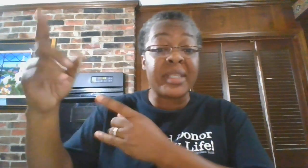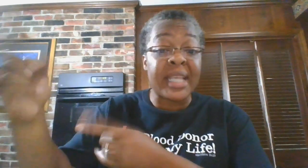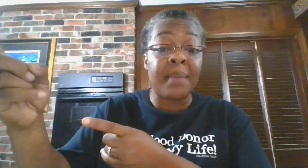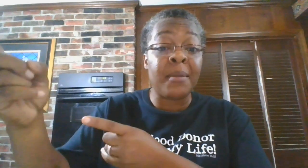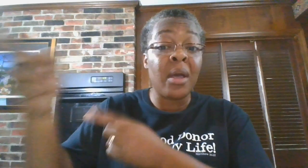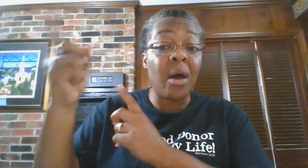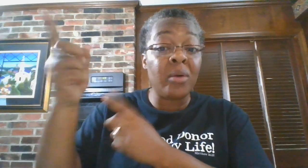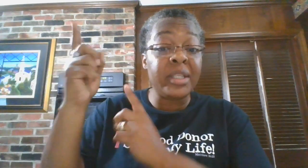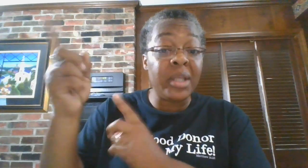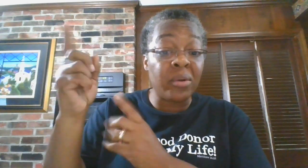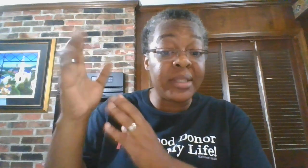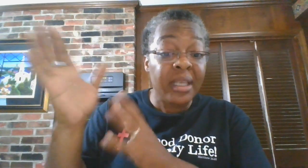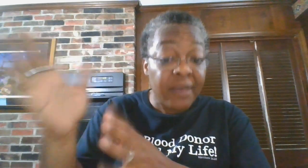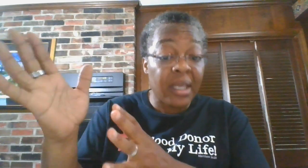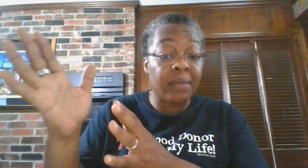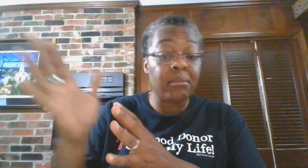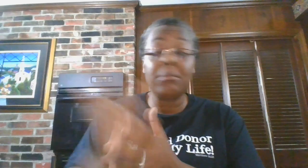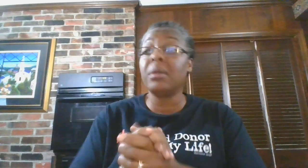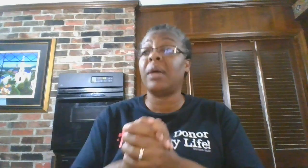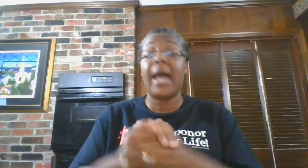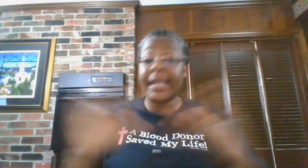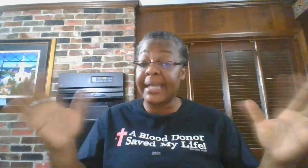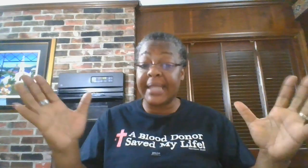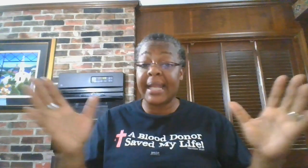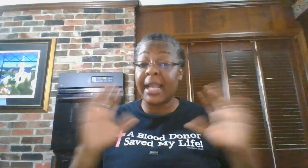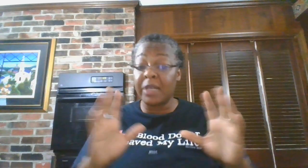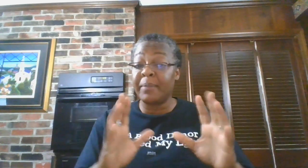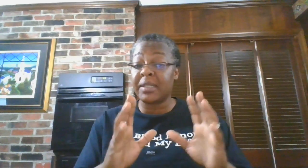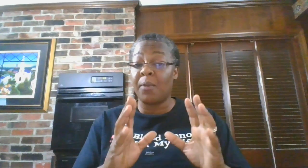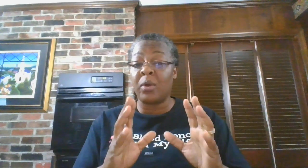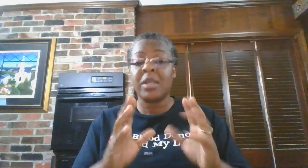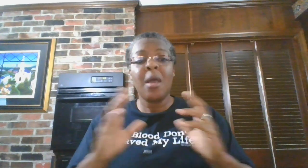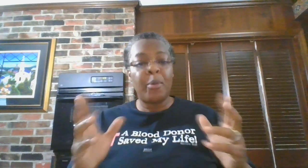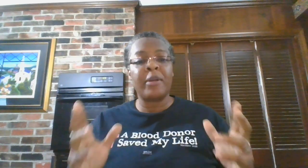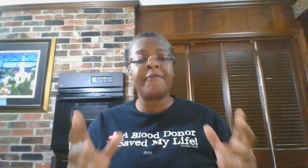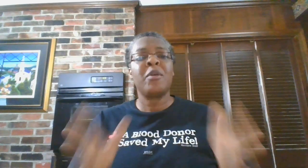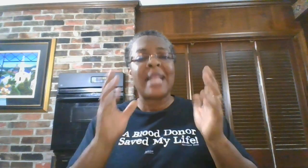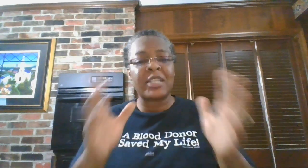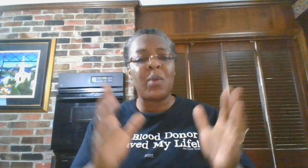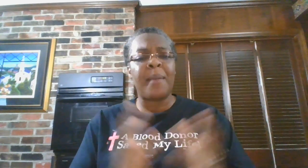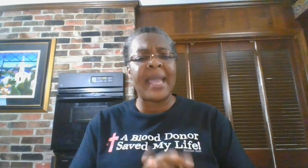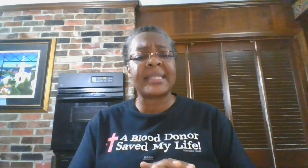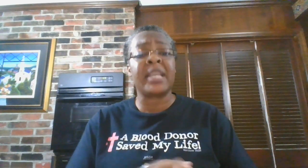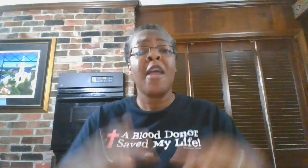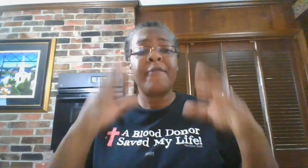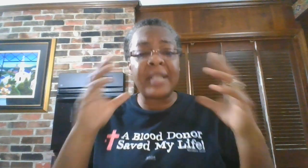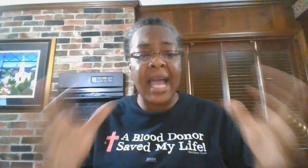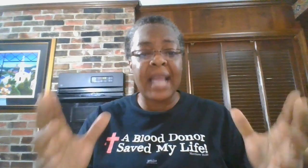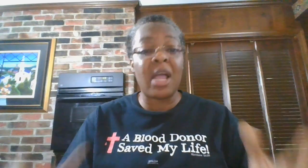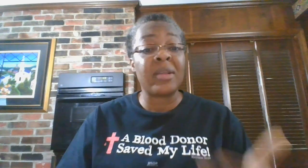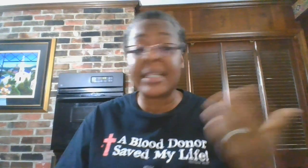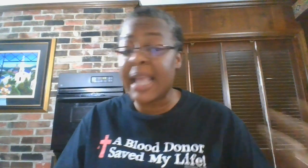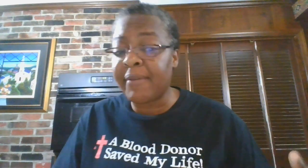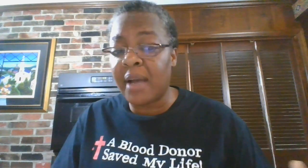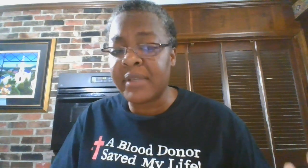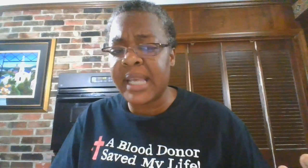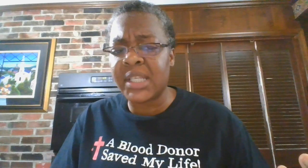see him on the TV? I get that. That could be someone's point of view. And that's why I'm asking for dialogue. Let's have conversation.